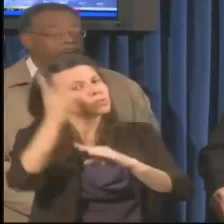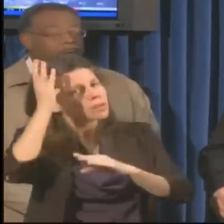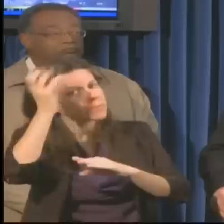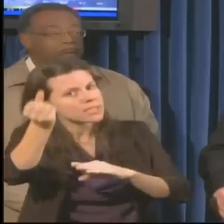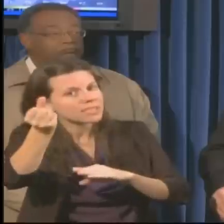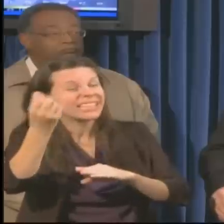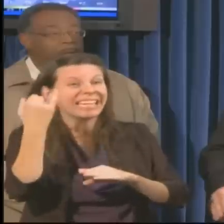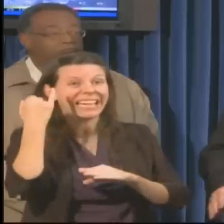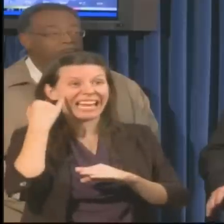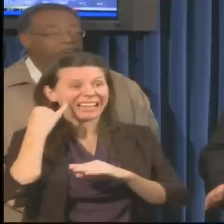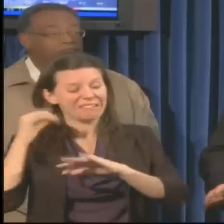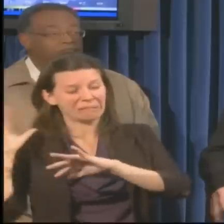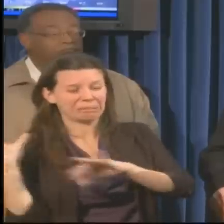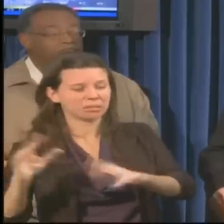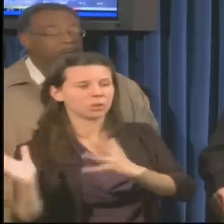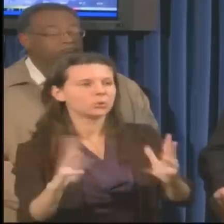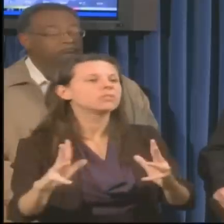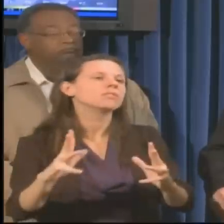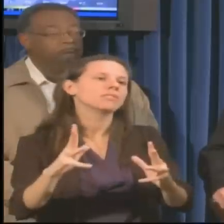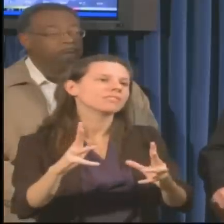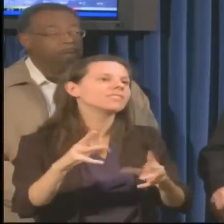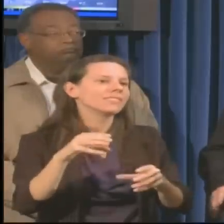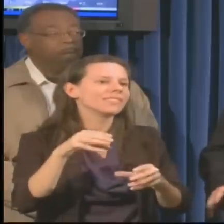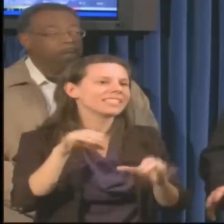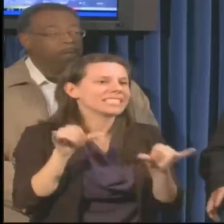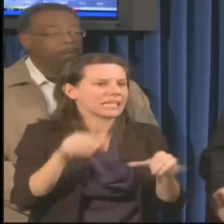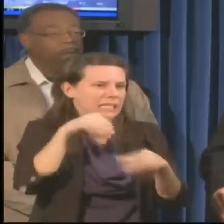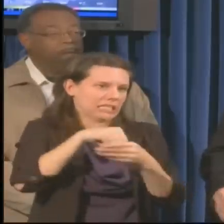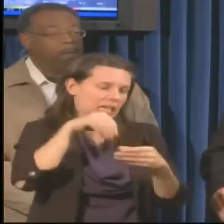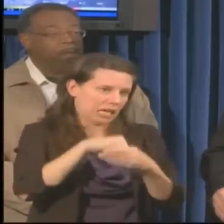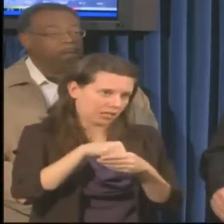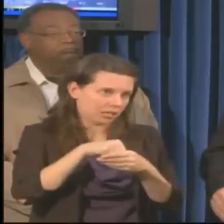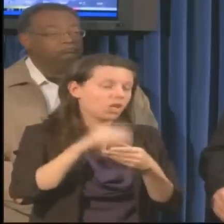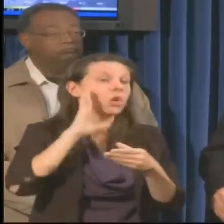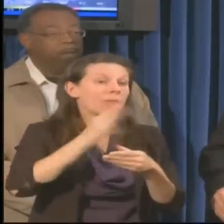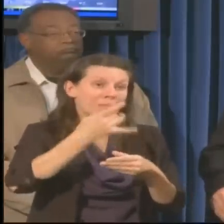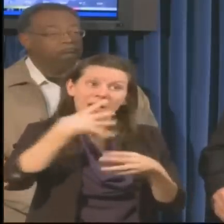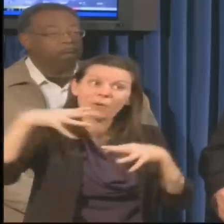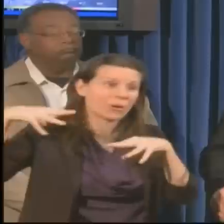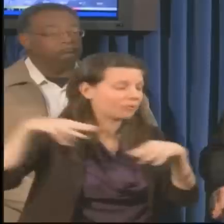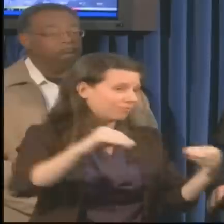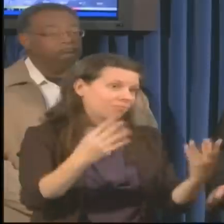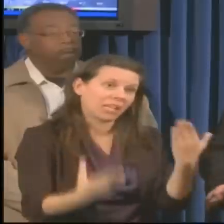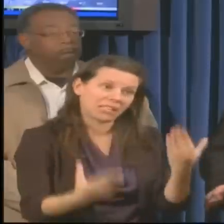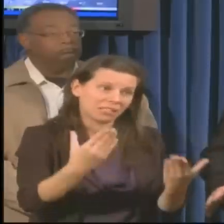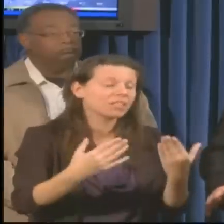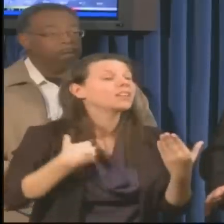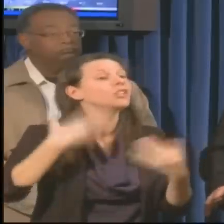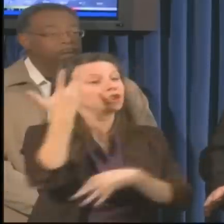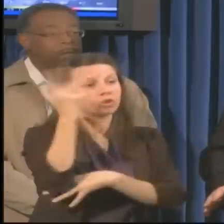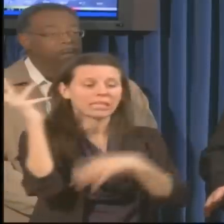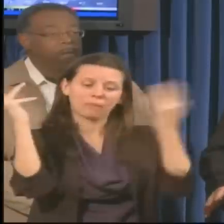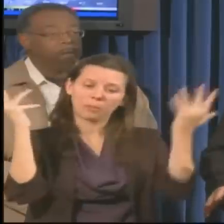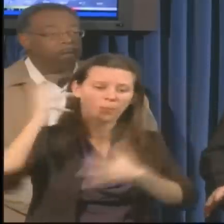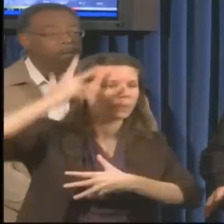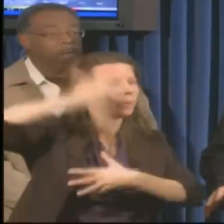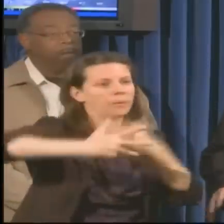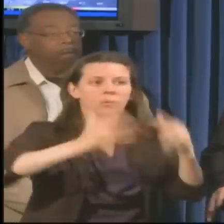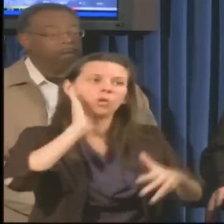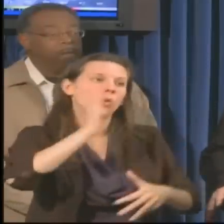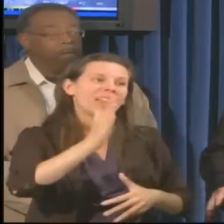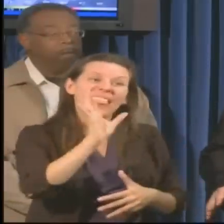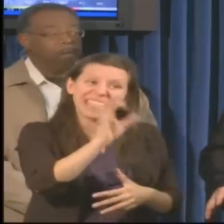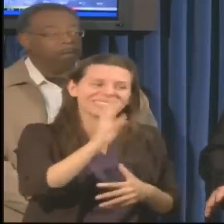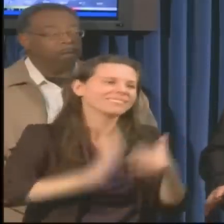during the storms. We are going to have power outages. There are going to be downed trees. And that's the biggest cause of